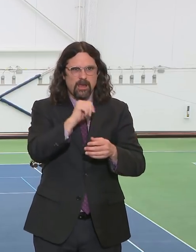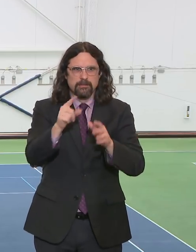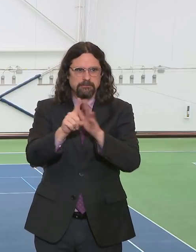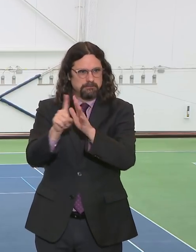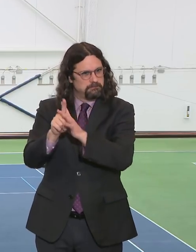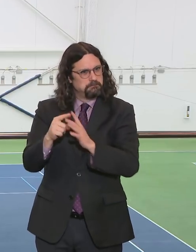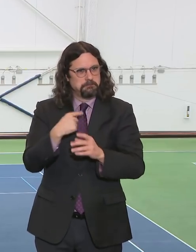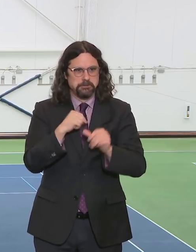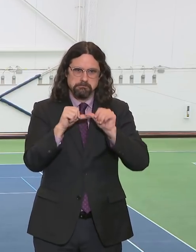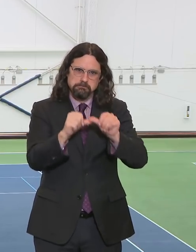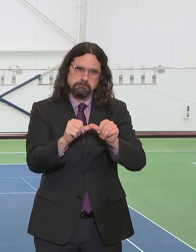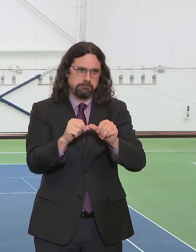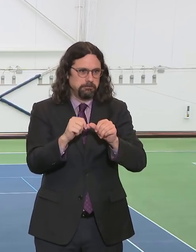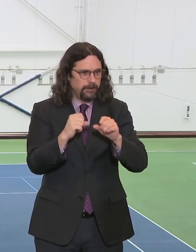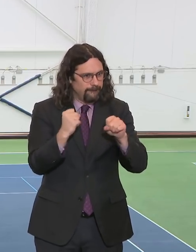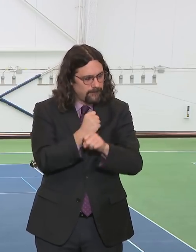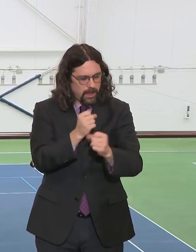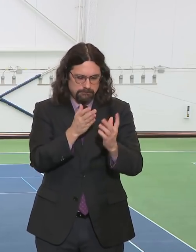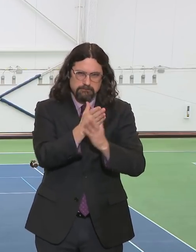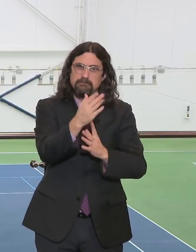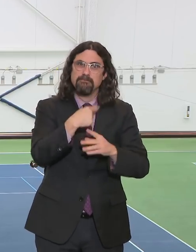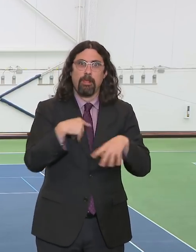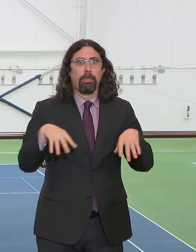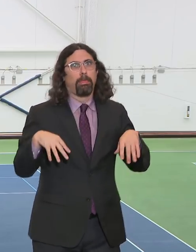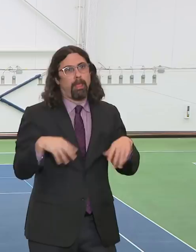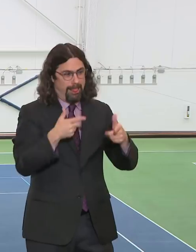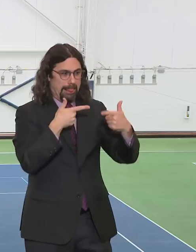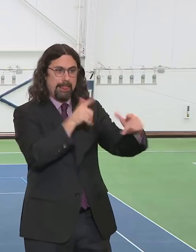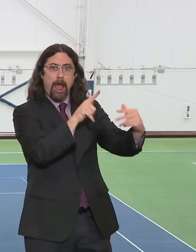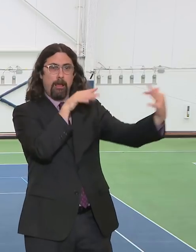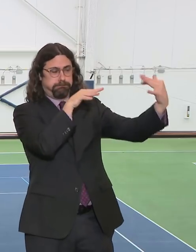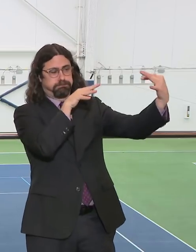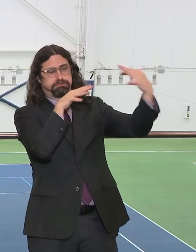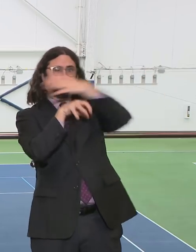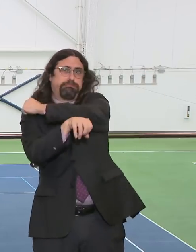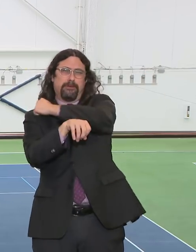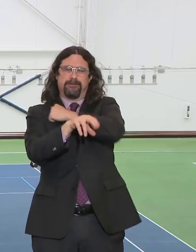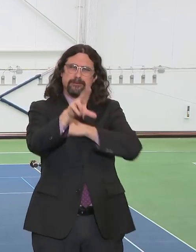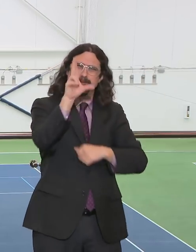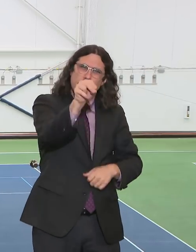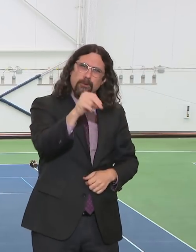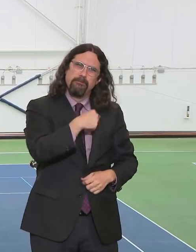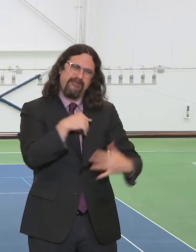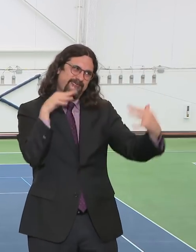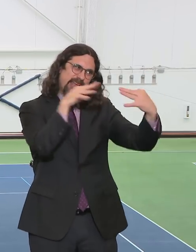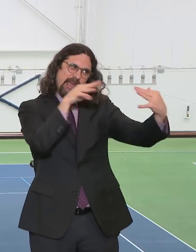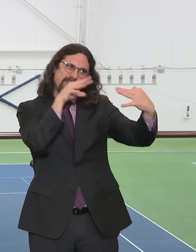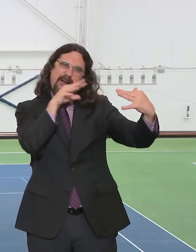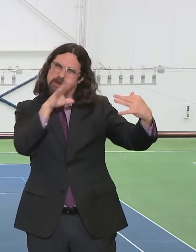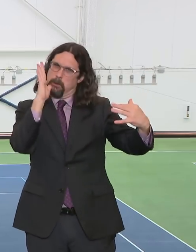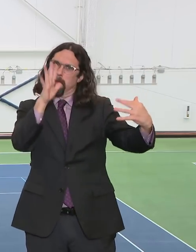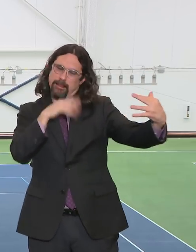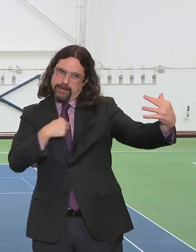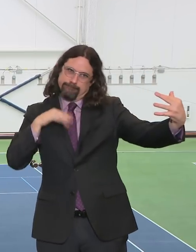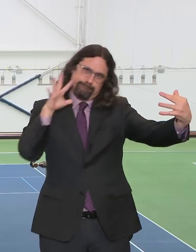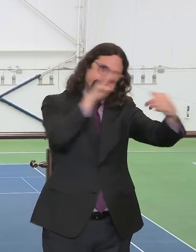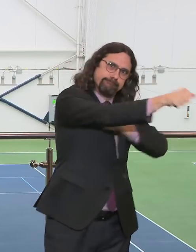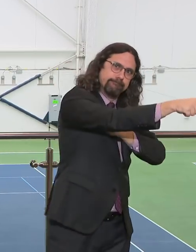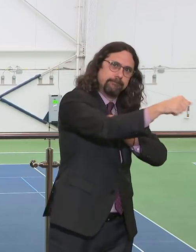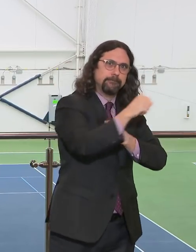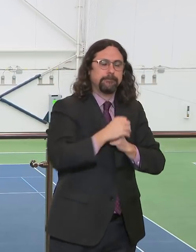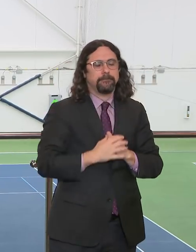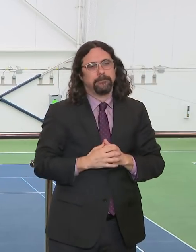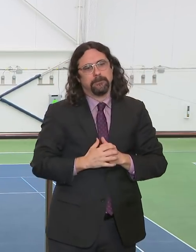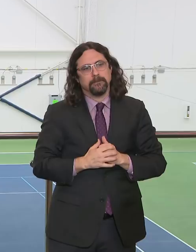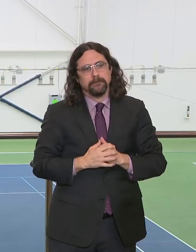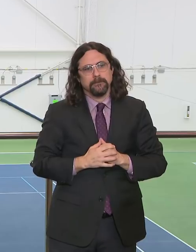easily. So, you go all over and you see this fight back. You see a place being turned into a